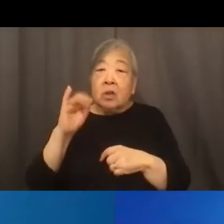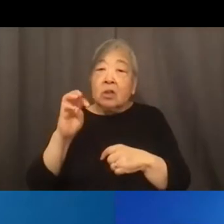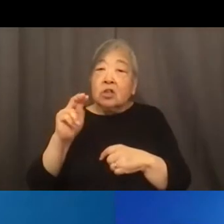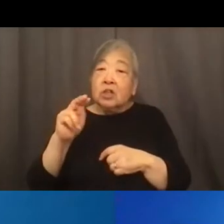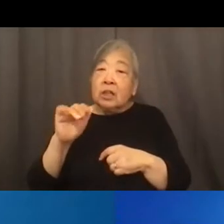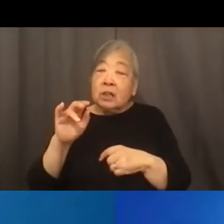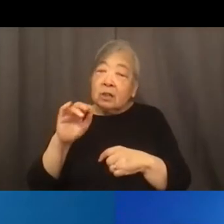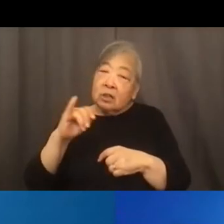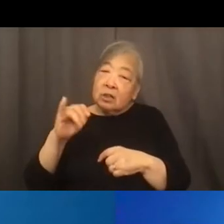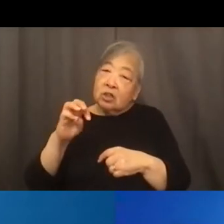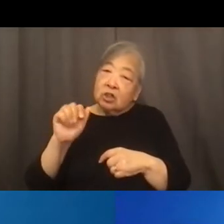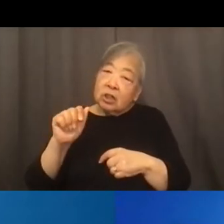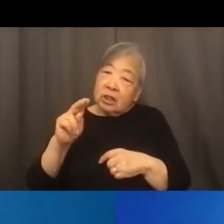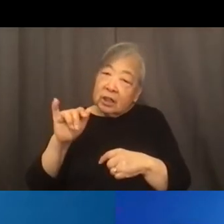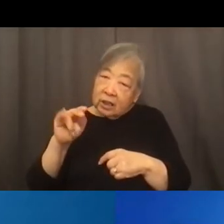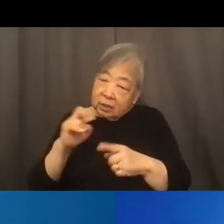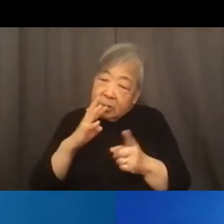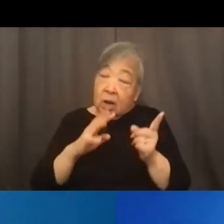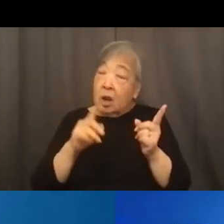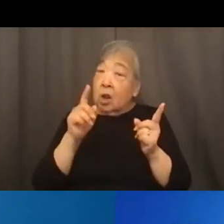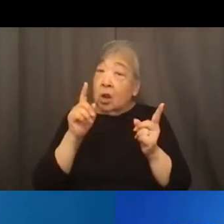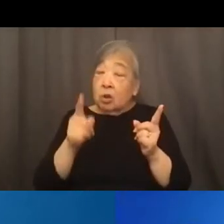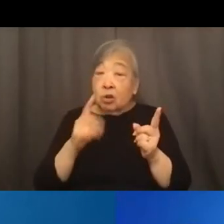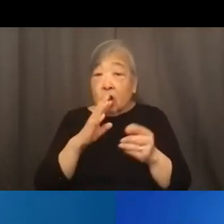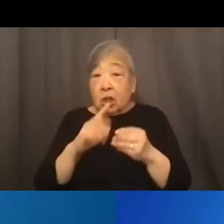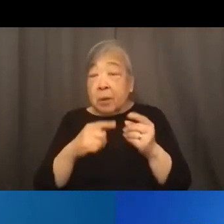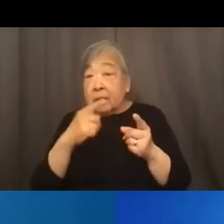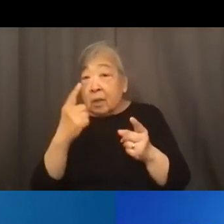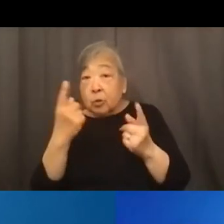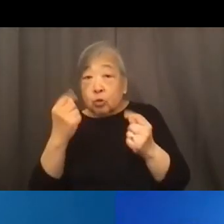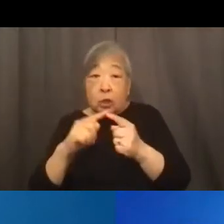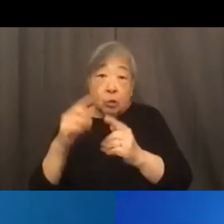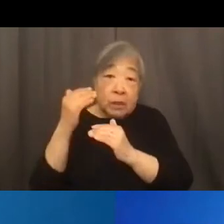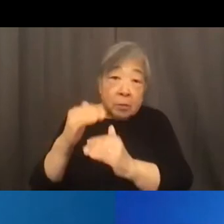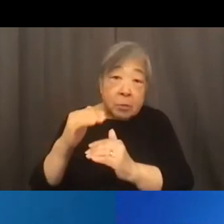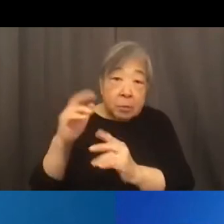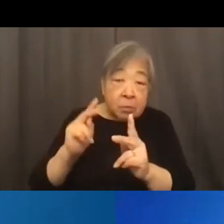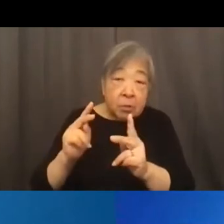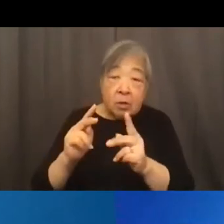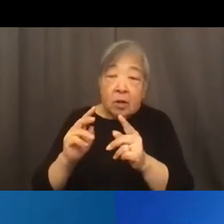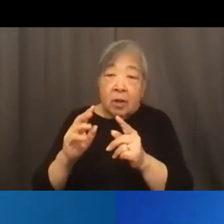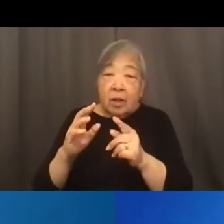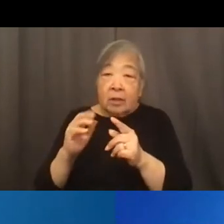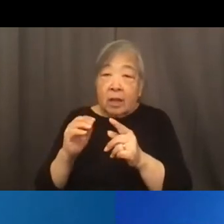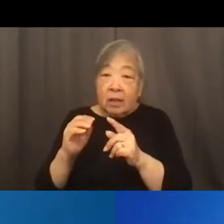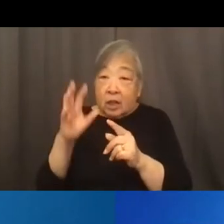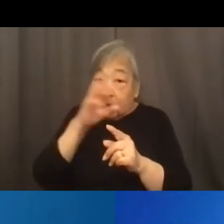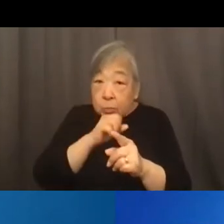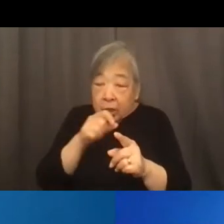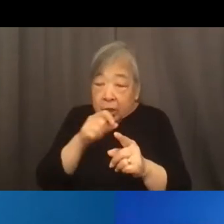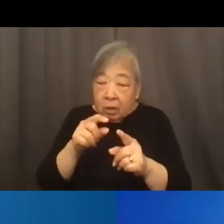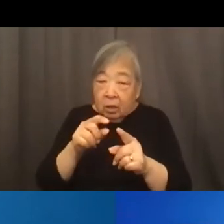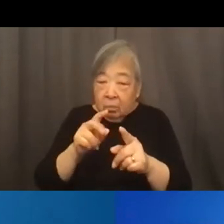the possibility of someone trying to limit people from certain professions and again that's a